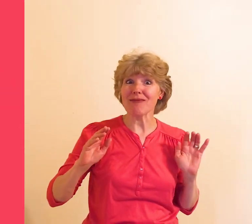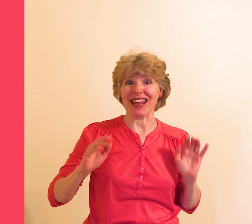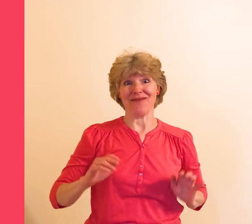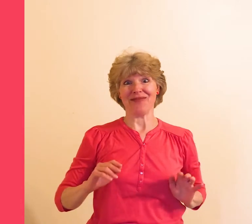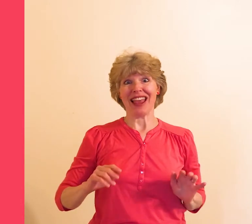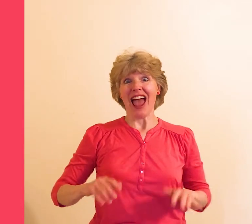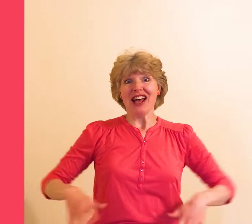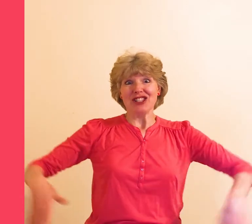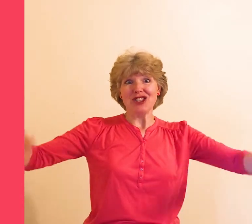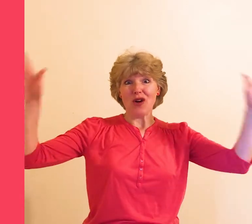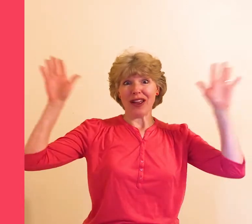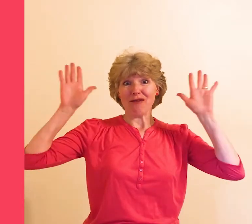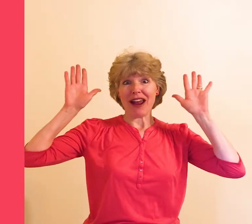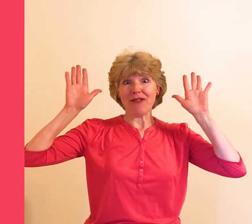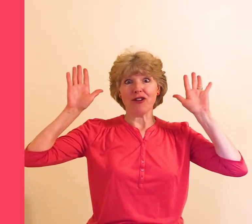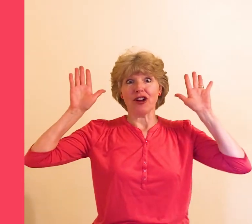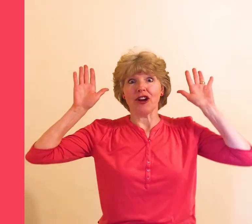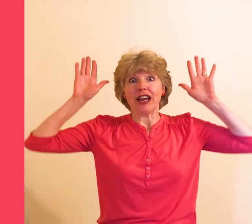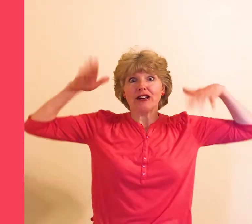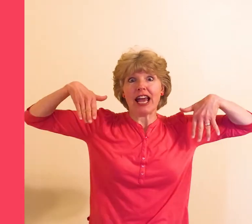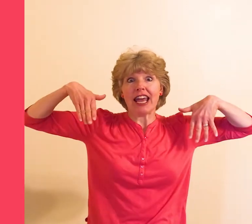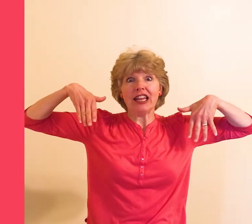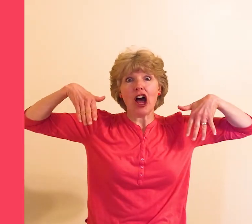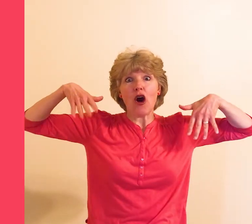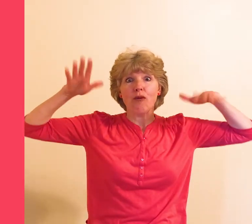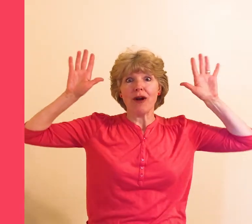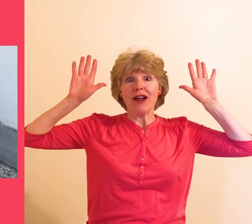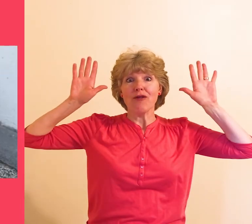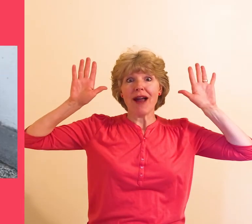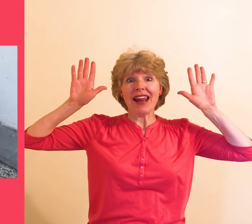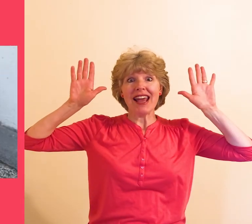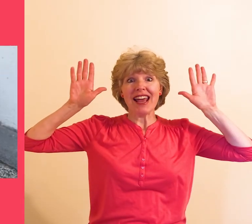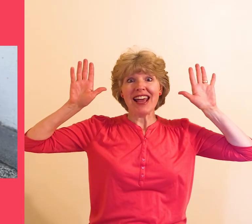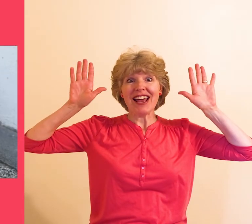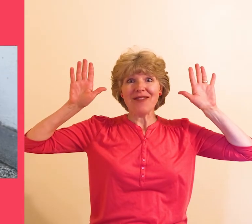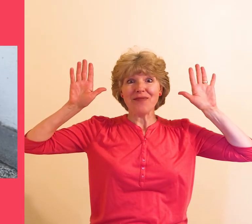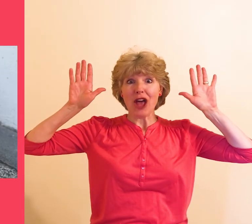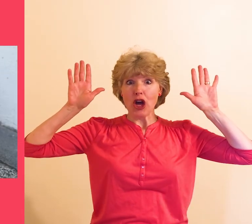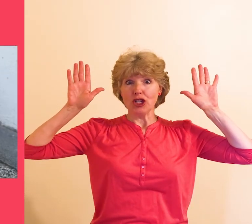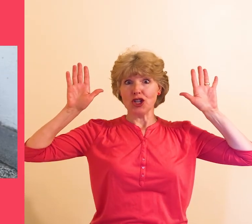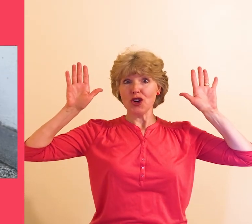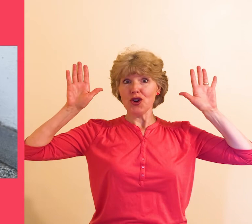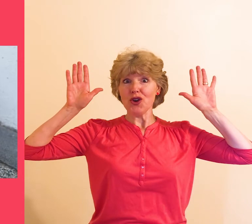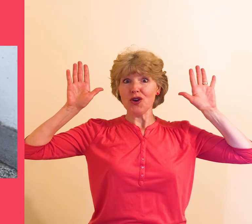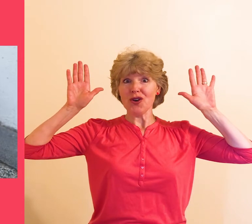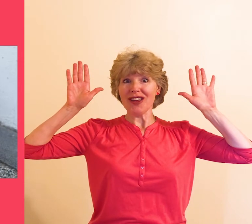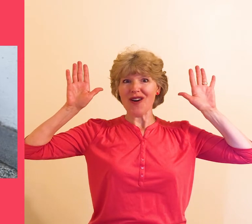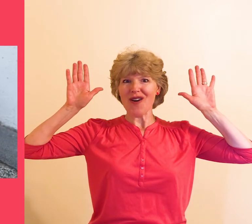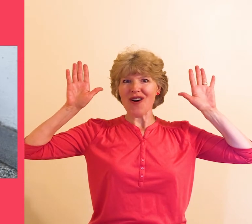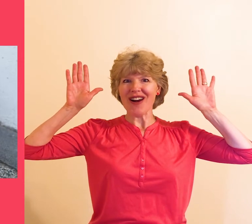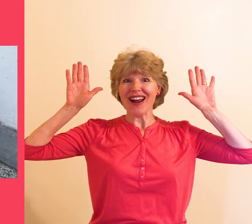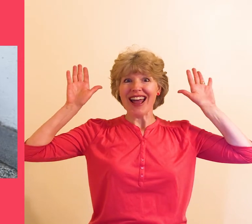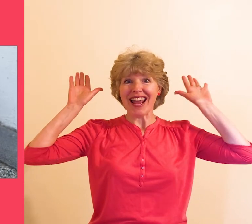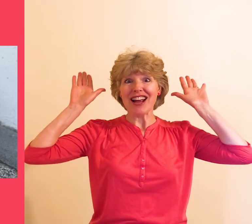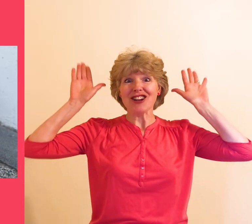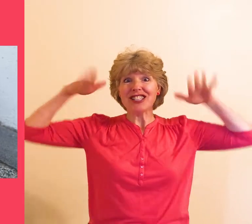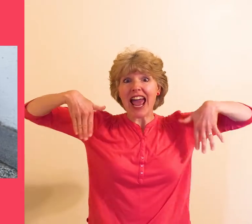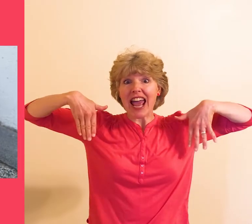me so get ready for your ears hanging low ready do your ears hang